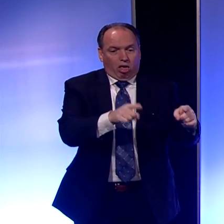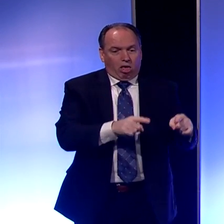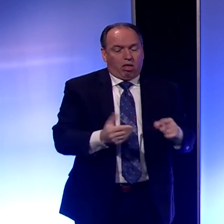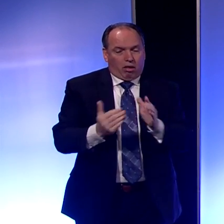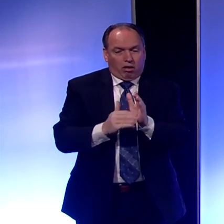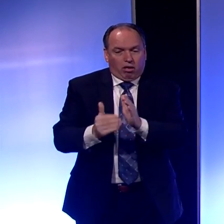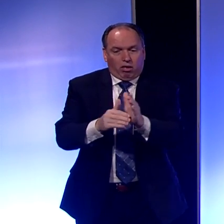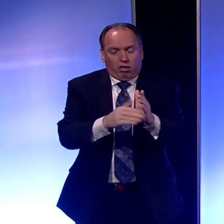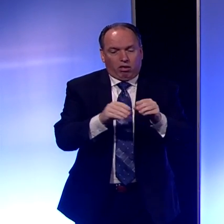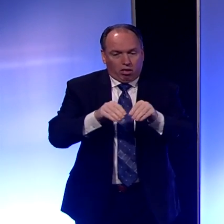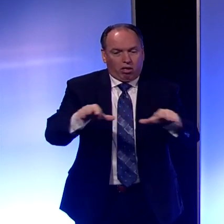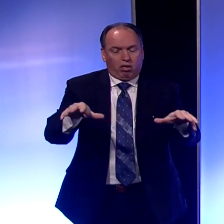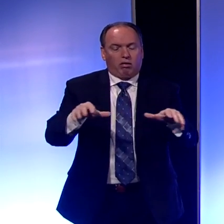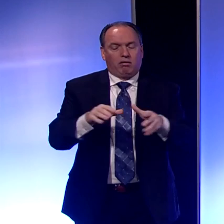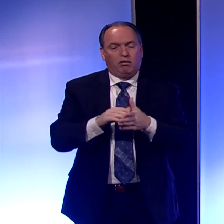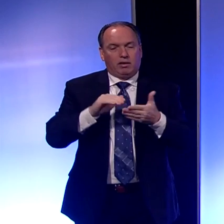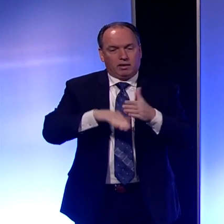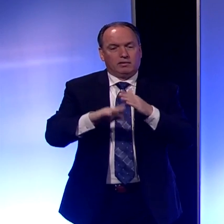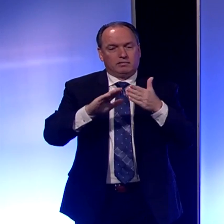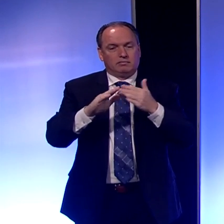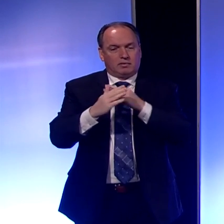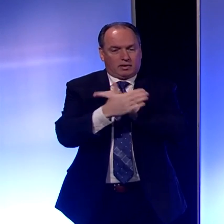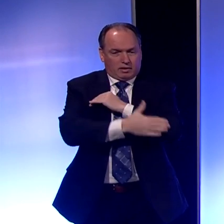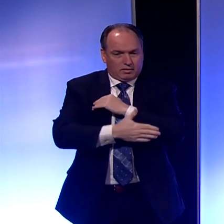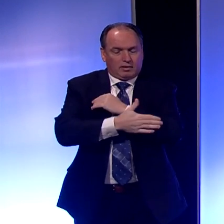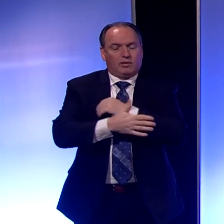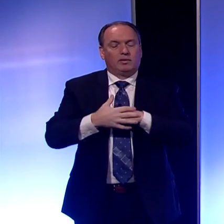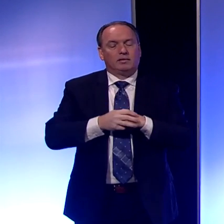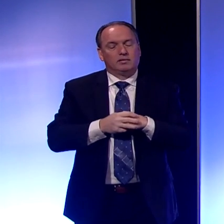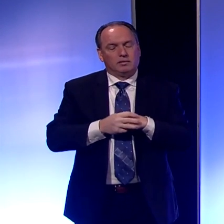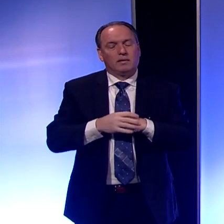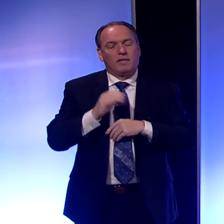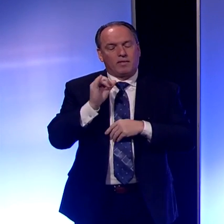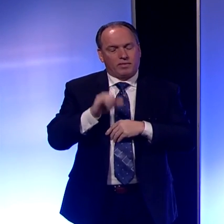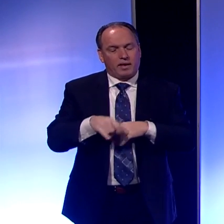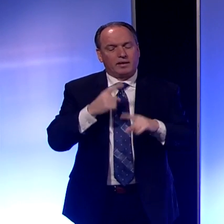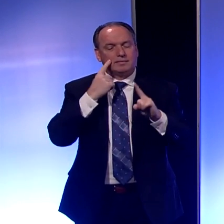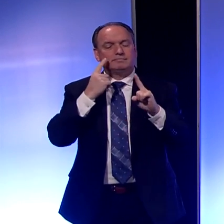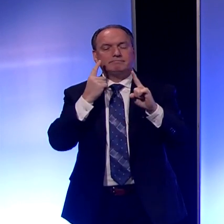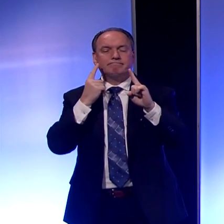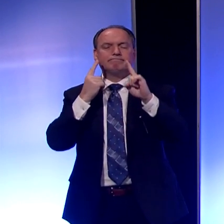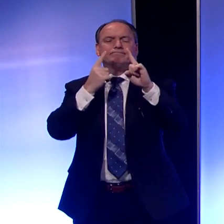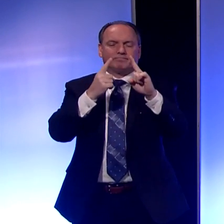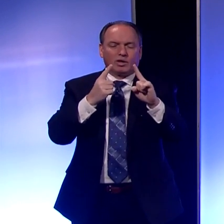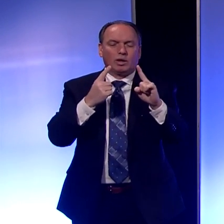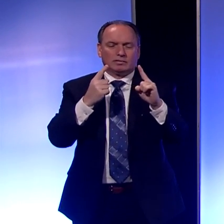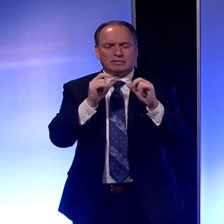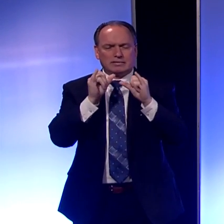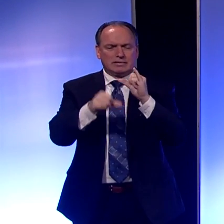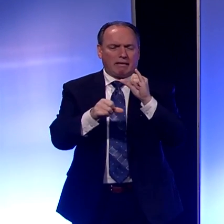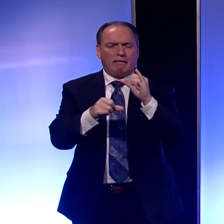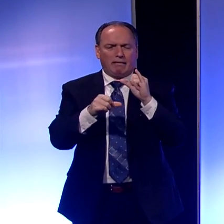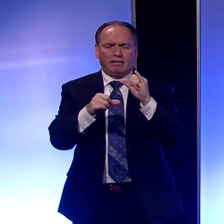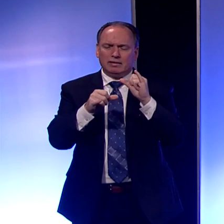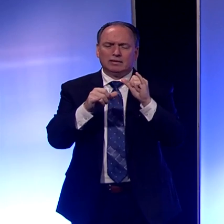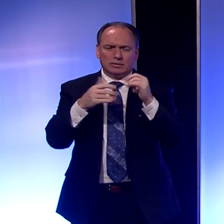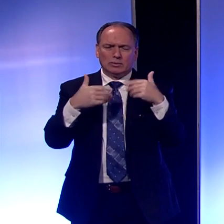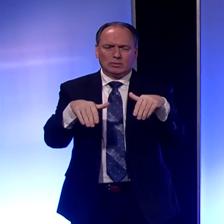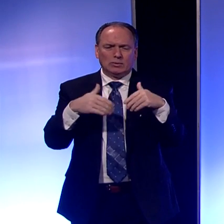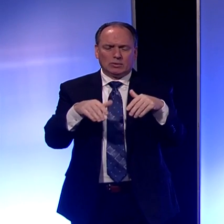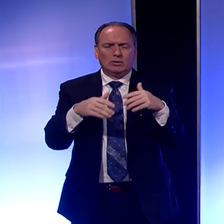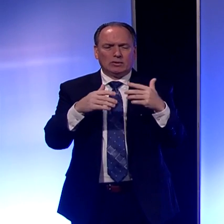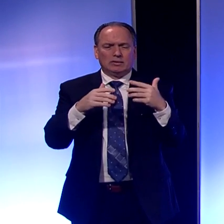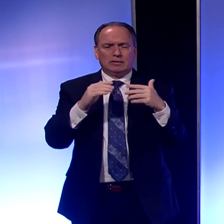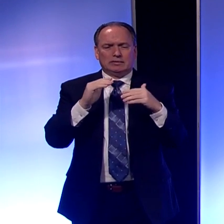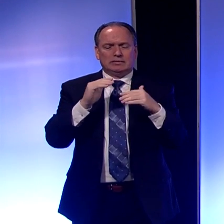community spread within Erie County. And that is what we're trying to do is stay ahead of the curve. I have to tell you,